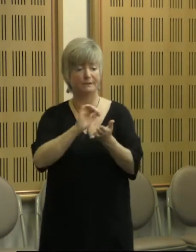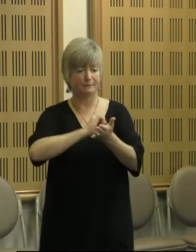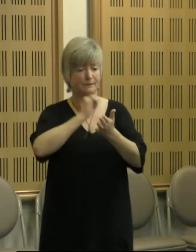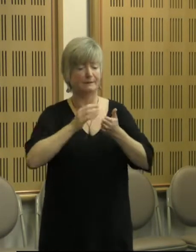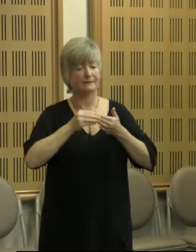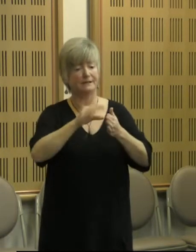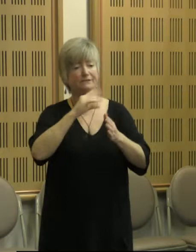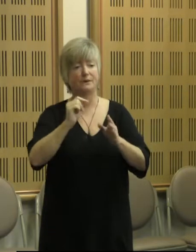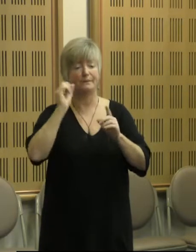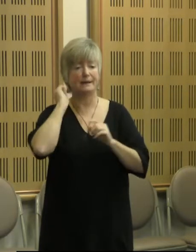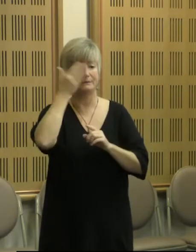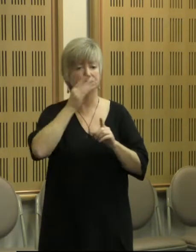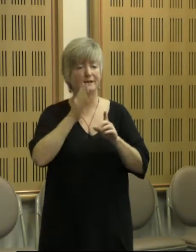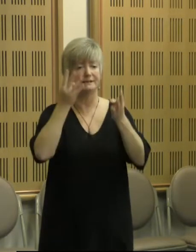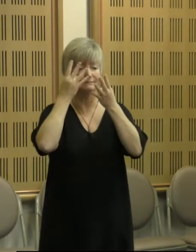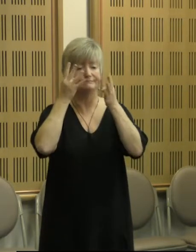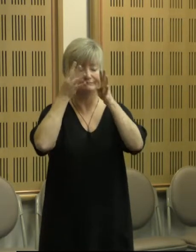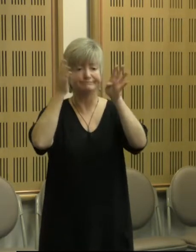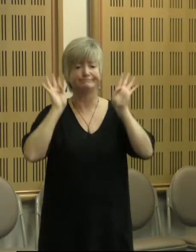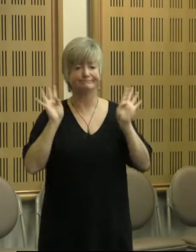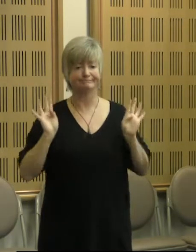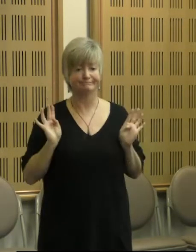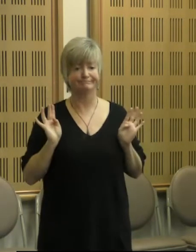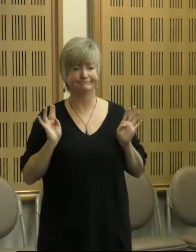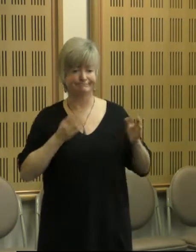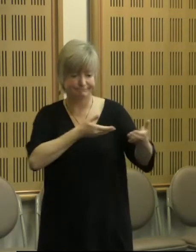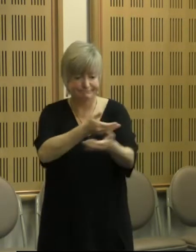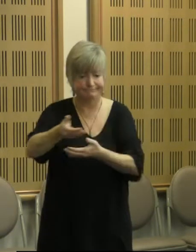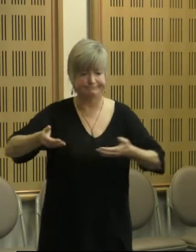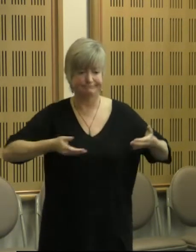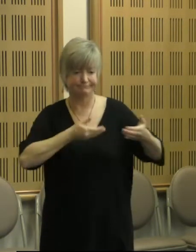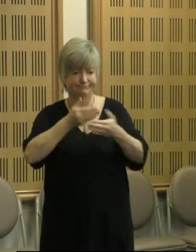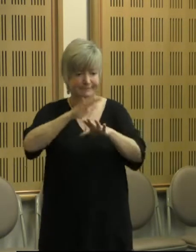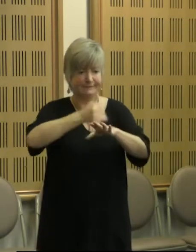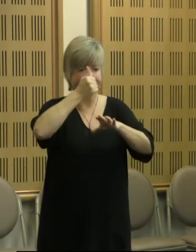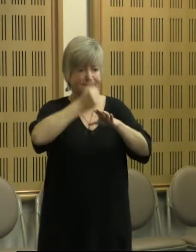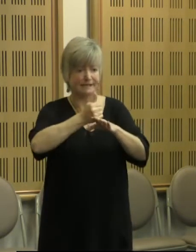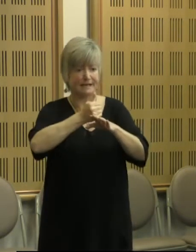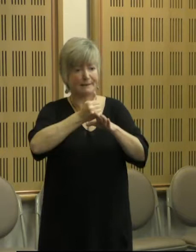and craft a scheme which is both culturally appropriate and aspirational to their own vision.